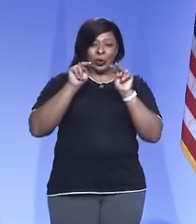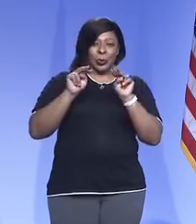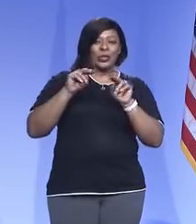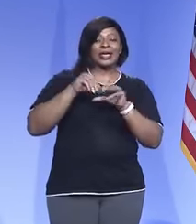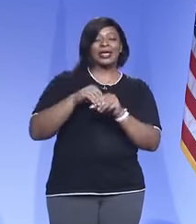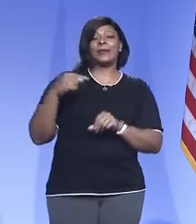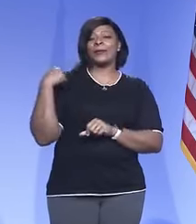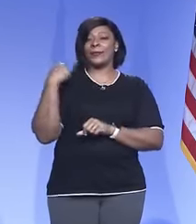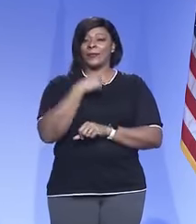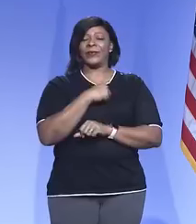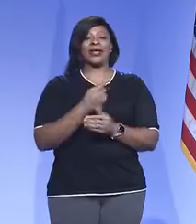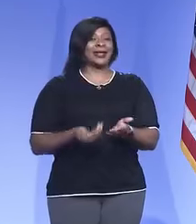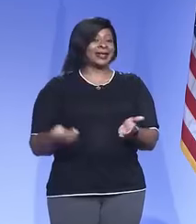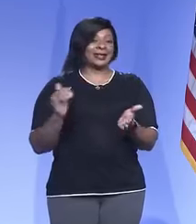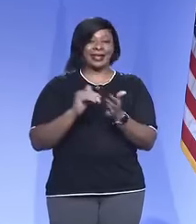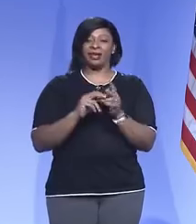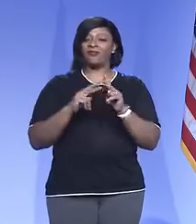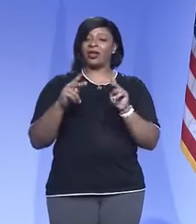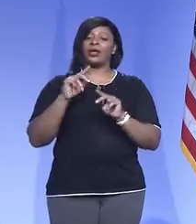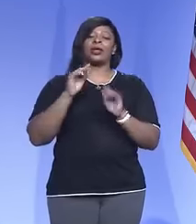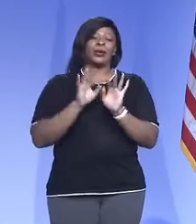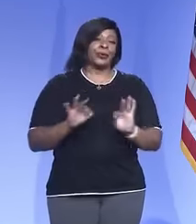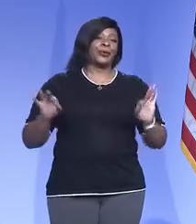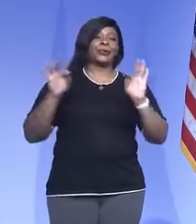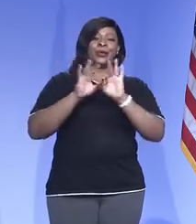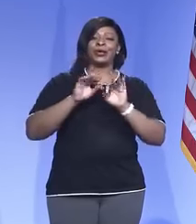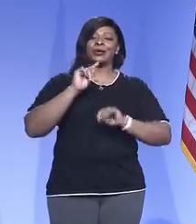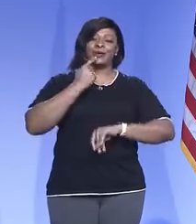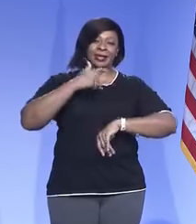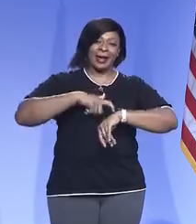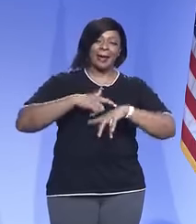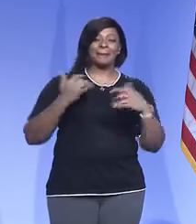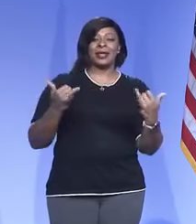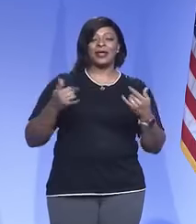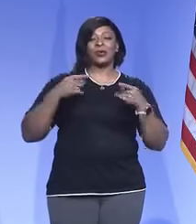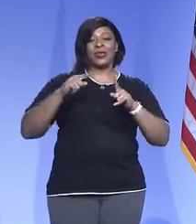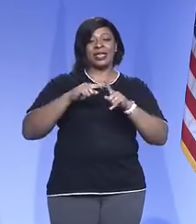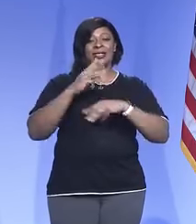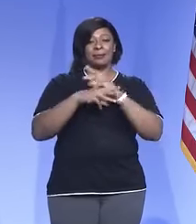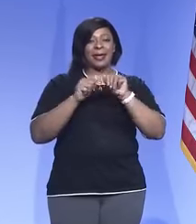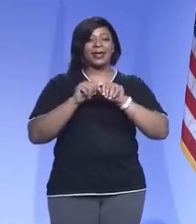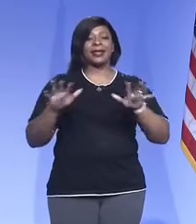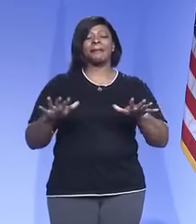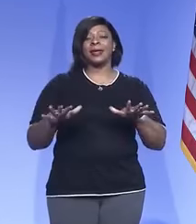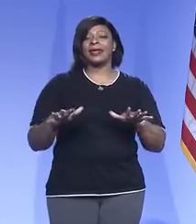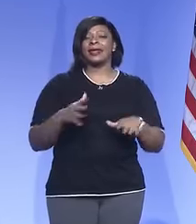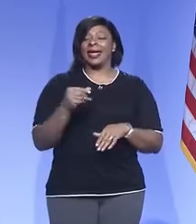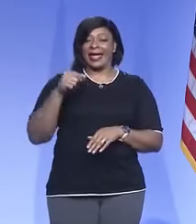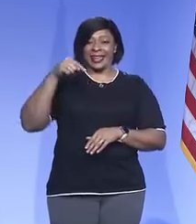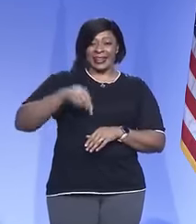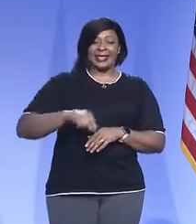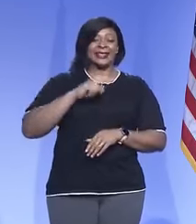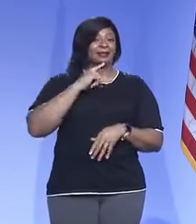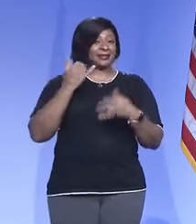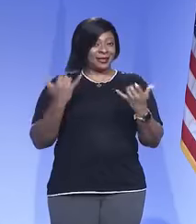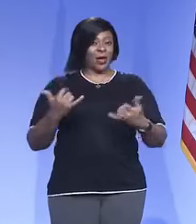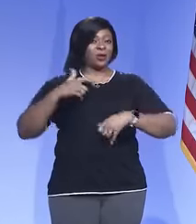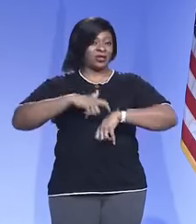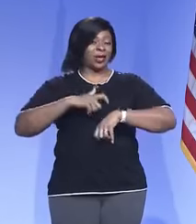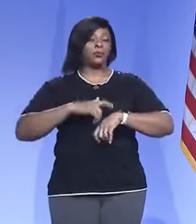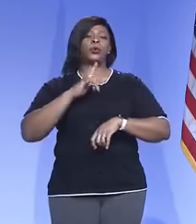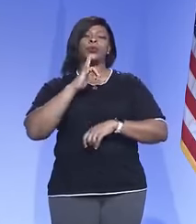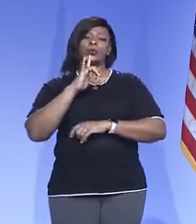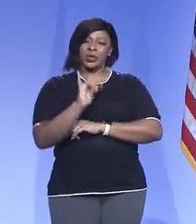we are, again, at a very critical juncture in the course of this pandemic. And this is the time to